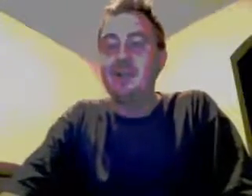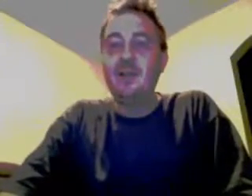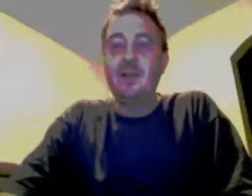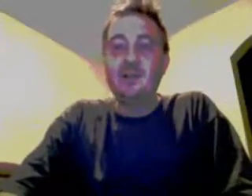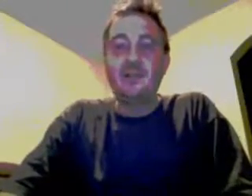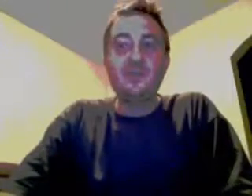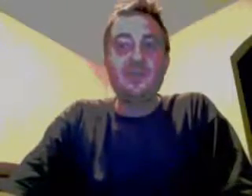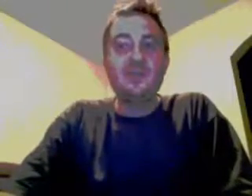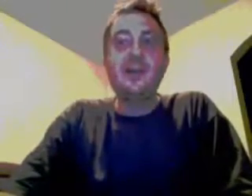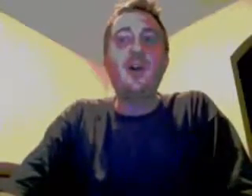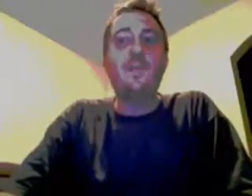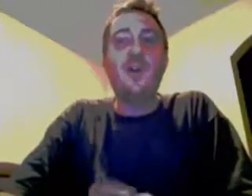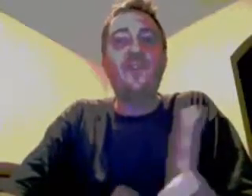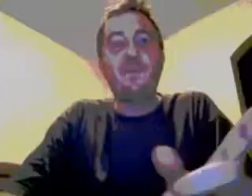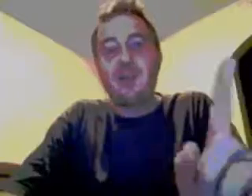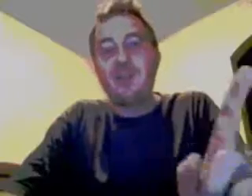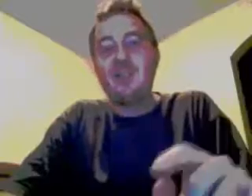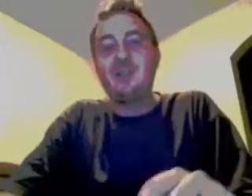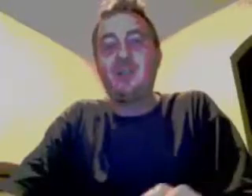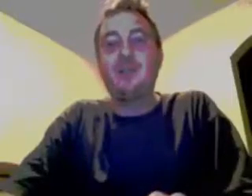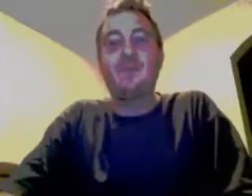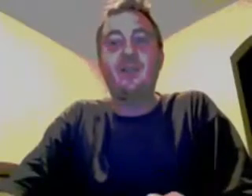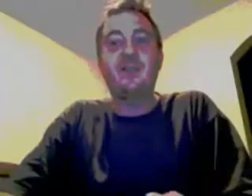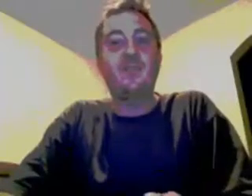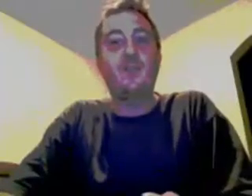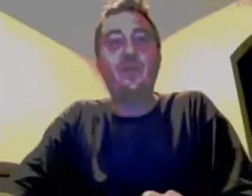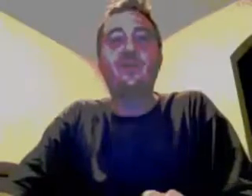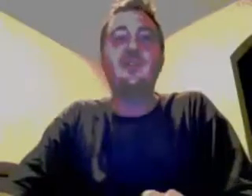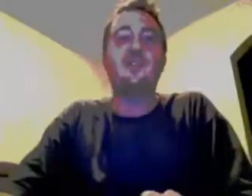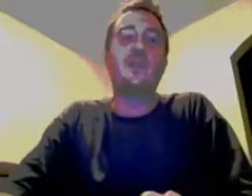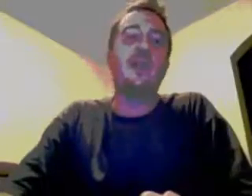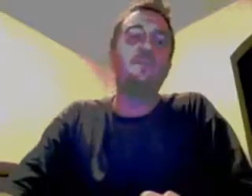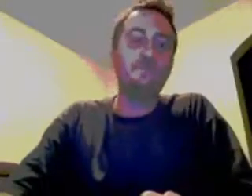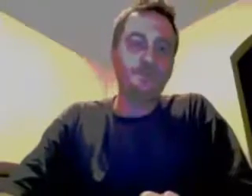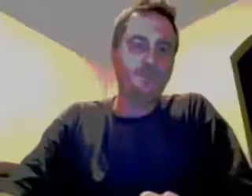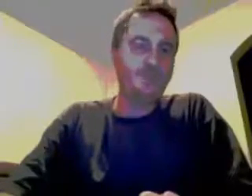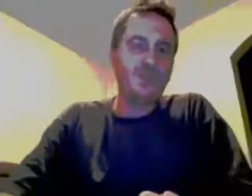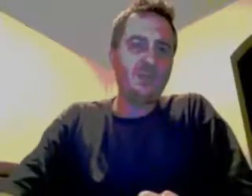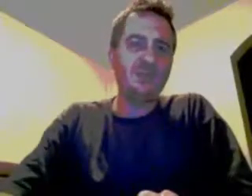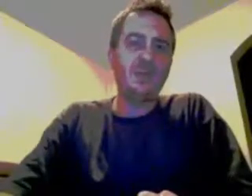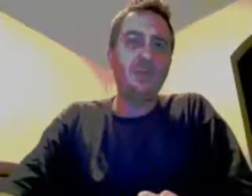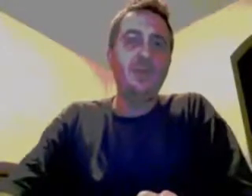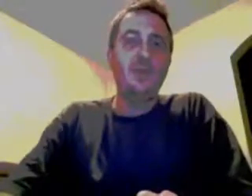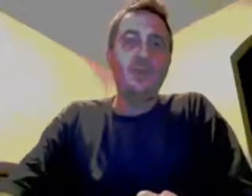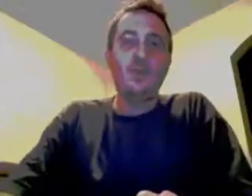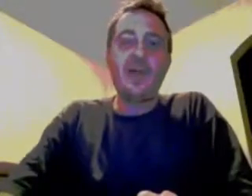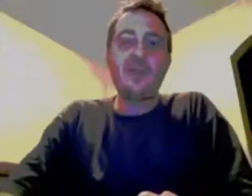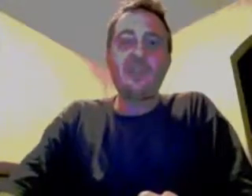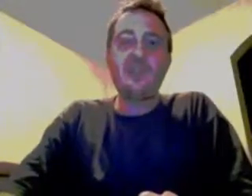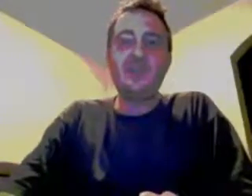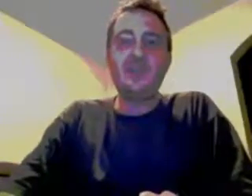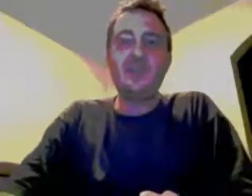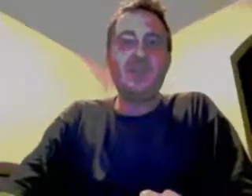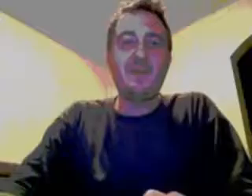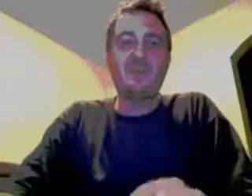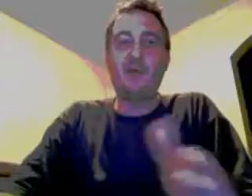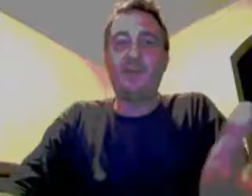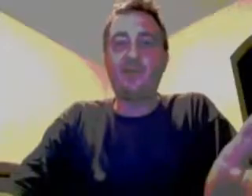So, she's not all perfect, but I bet she could turn every single one of those things around. So, why did she, the Amendment 23,